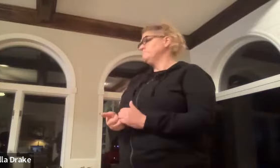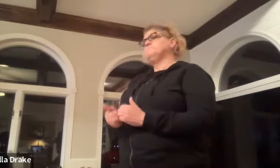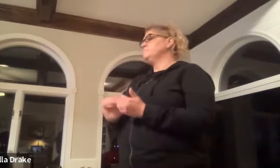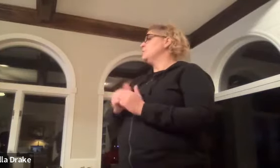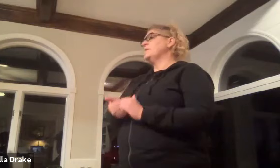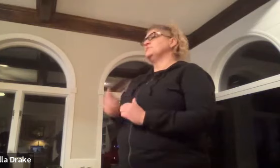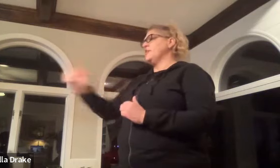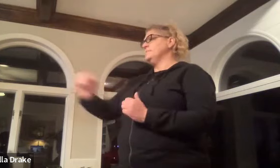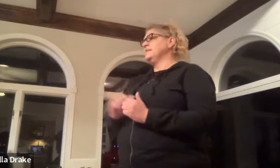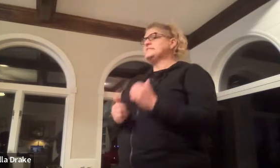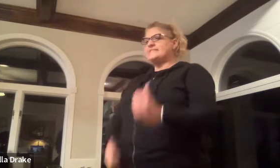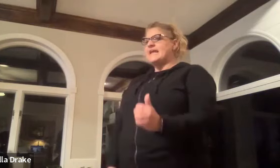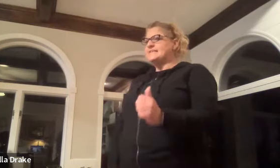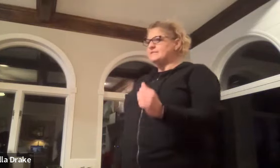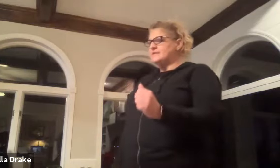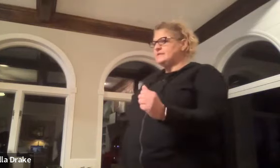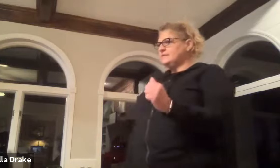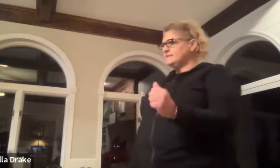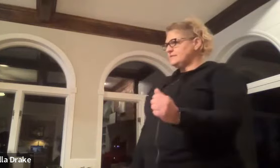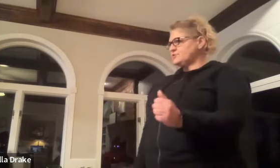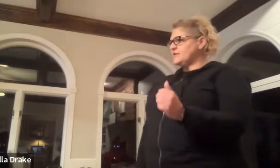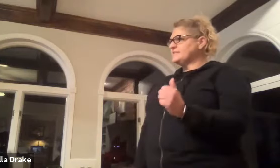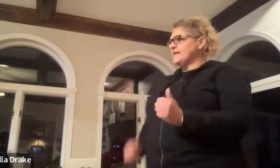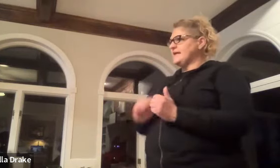keep it keep it straight it stays it stays